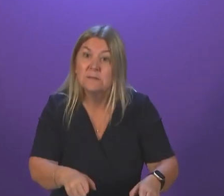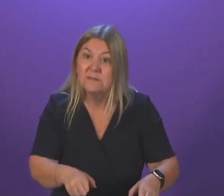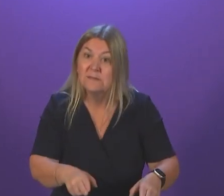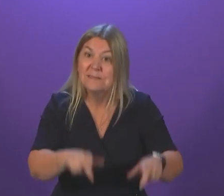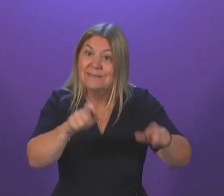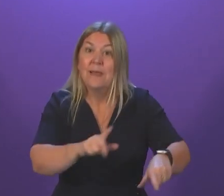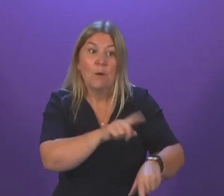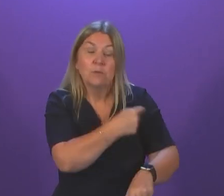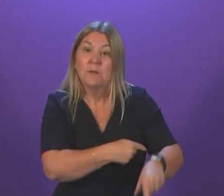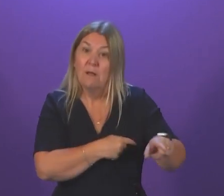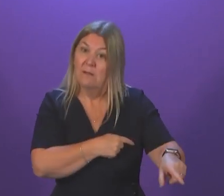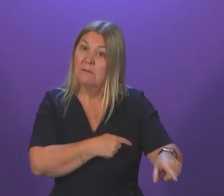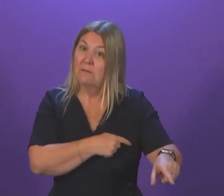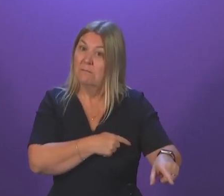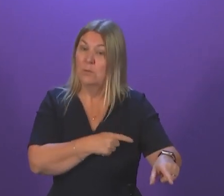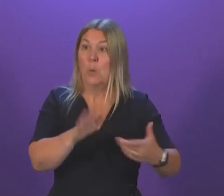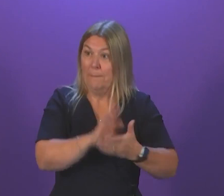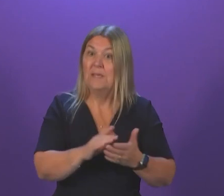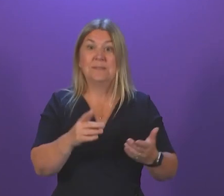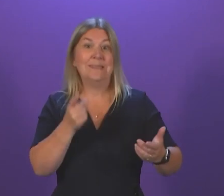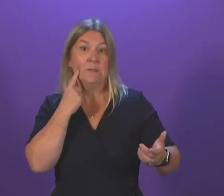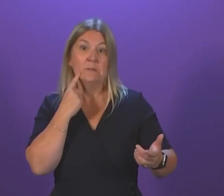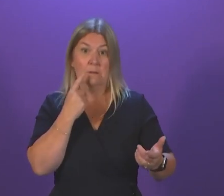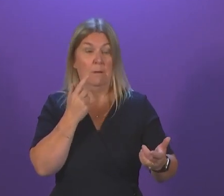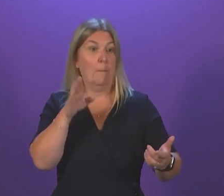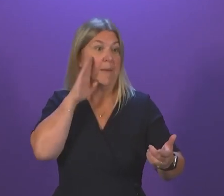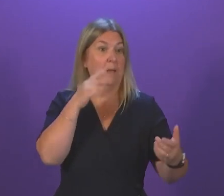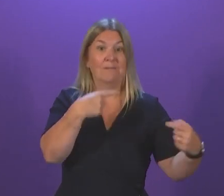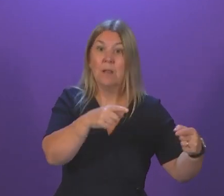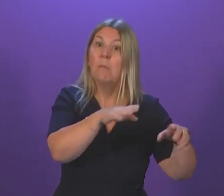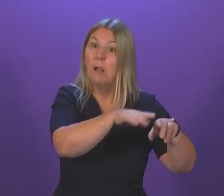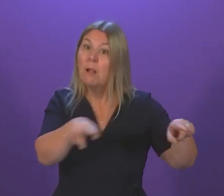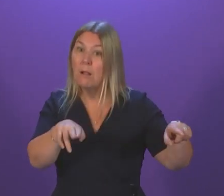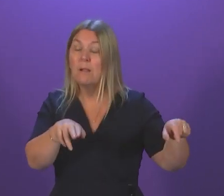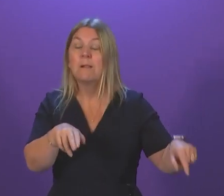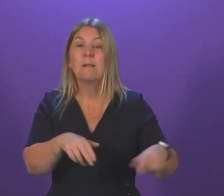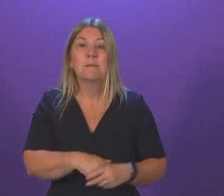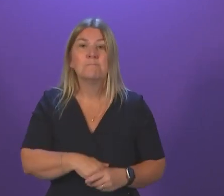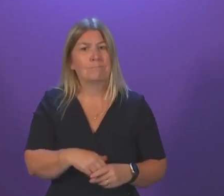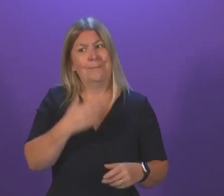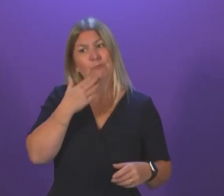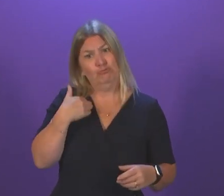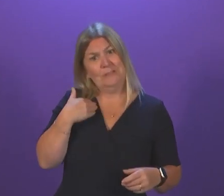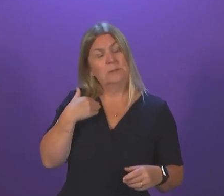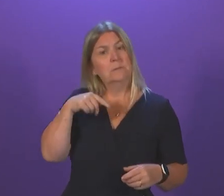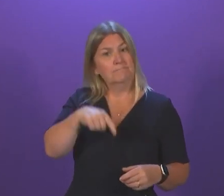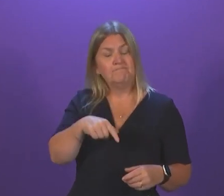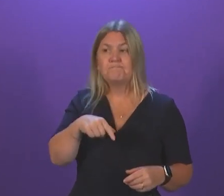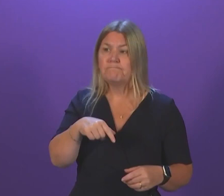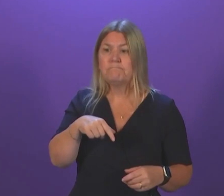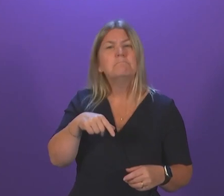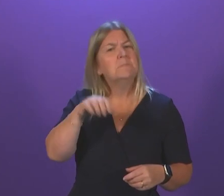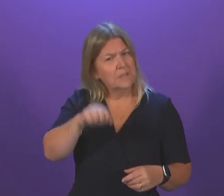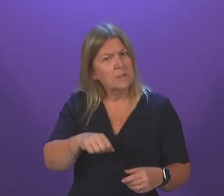again, a picture replicated across the whole of the UK. Actually, in the most recent time, we've seen a slight